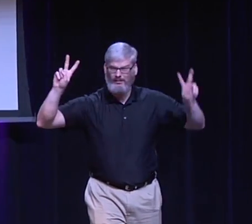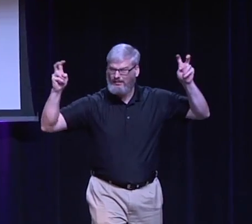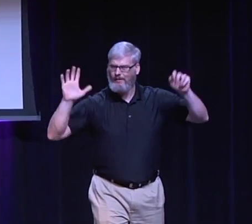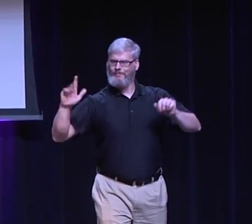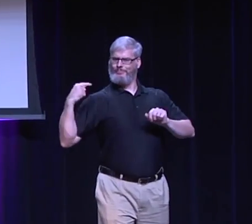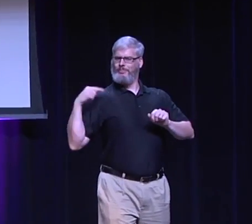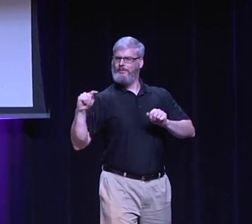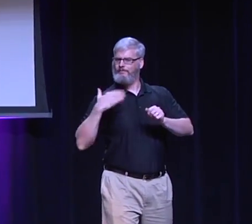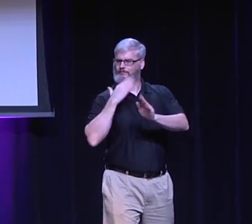atheism.